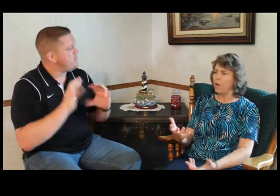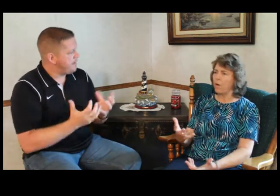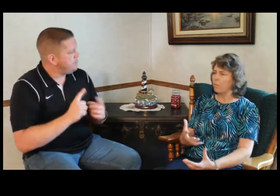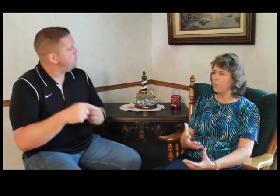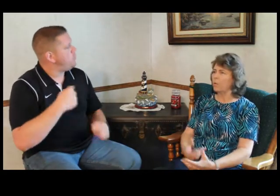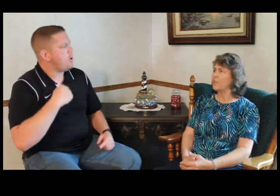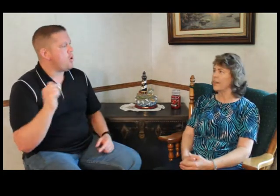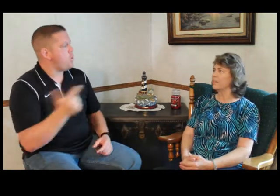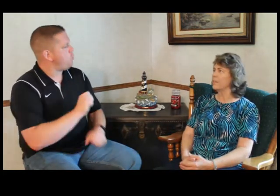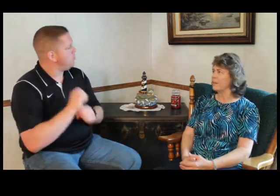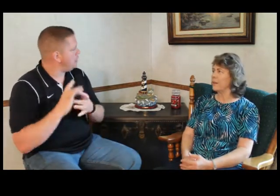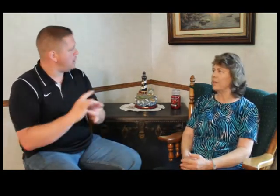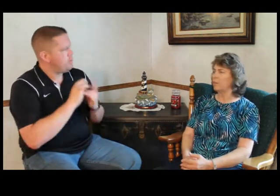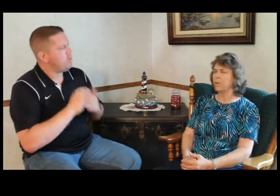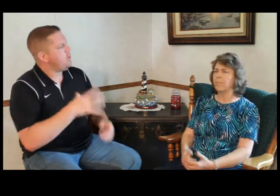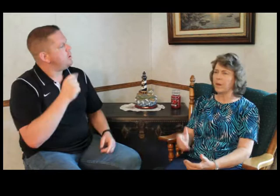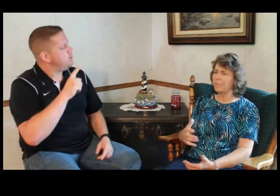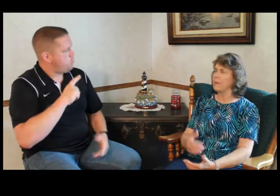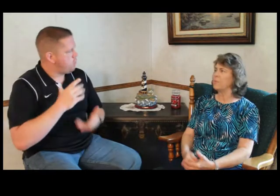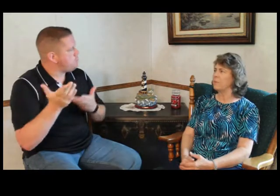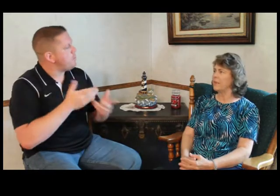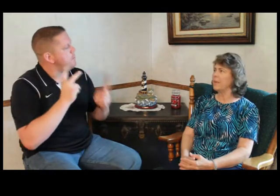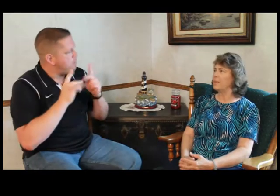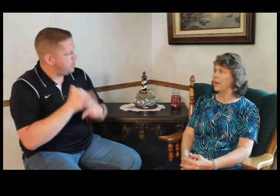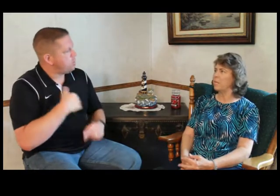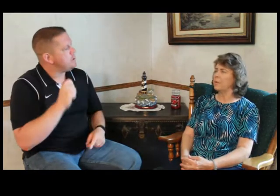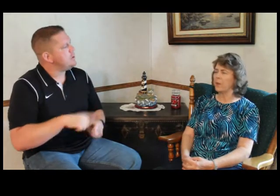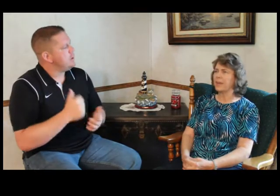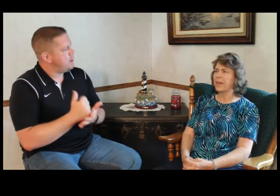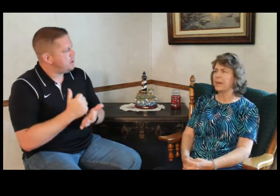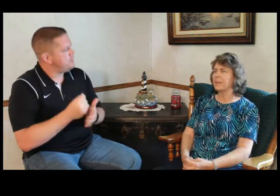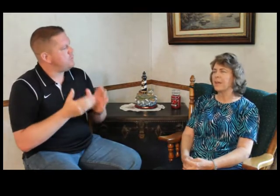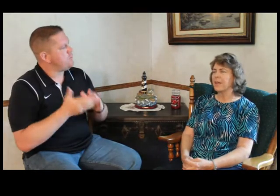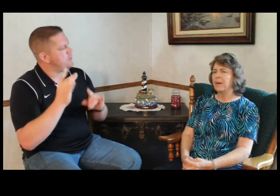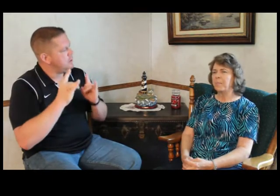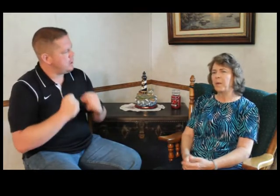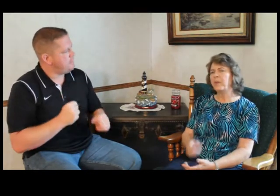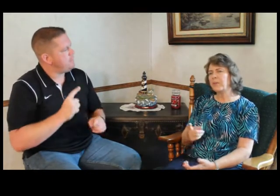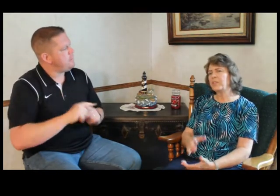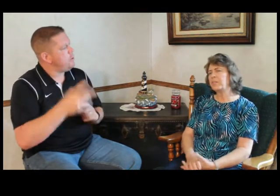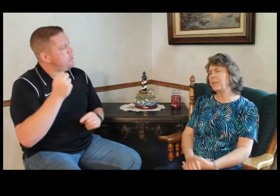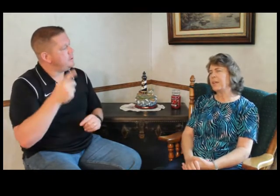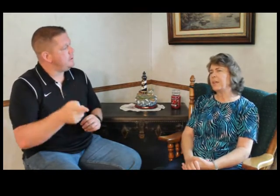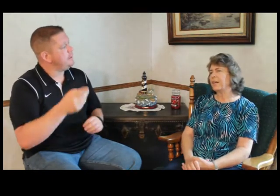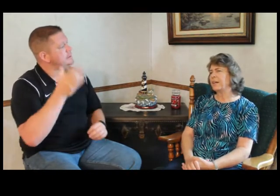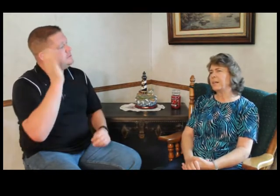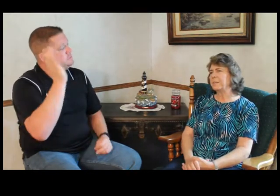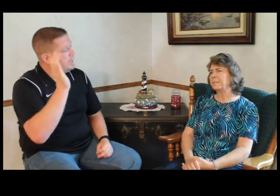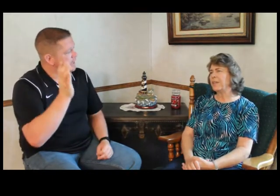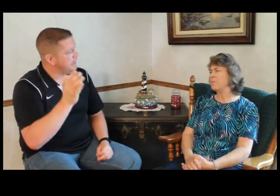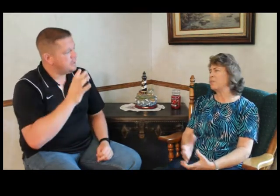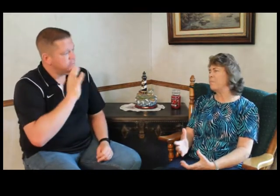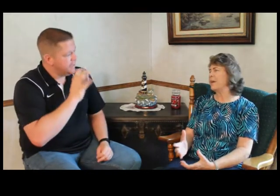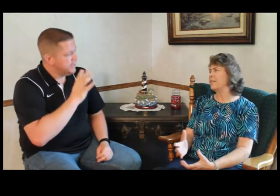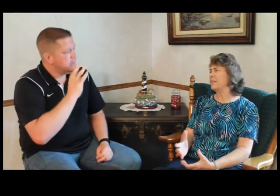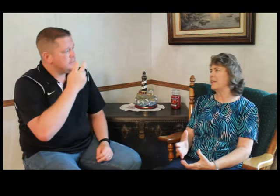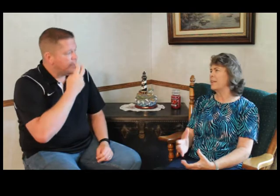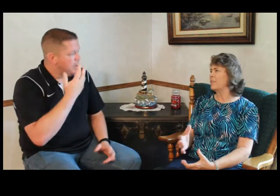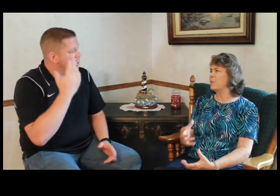all worked together. And the Lord brought in people that we needed to help and run the camp. But when he would speak, it was amazing. The kids would